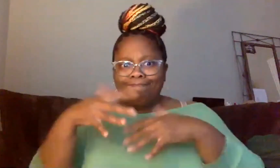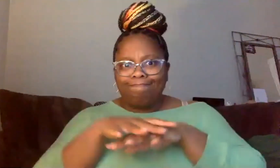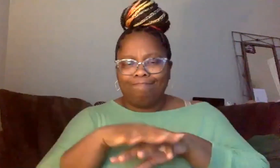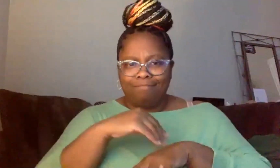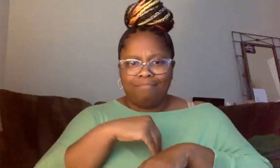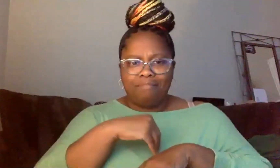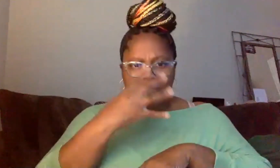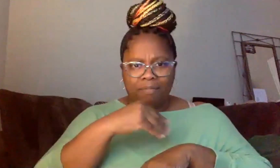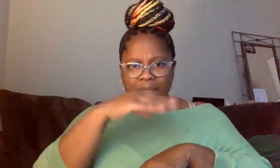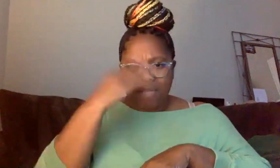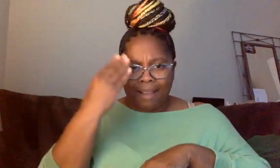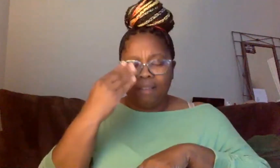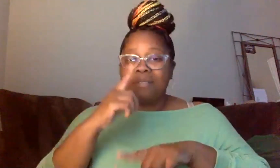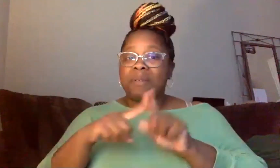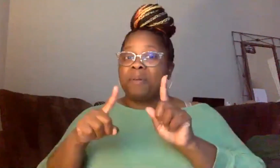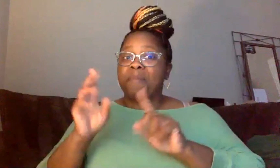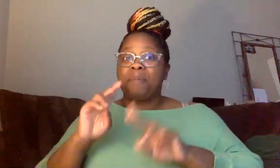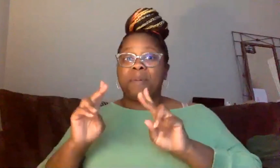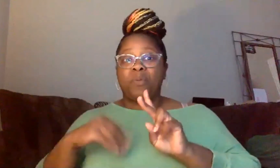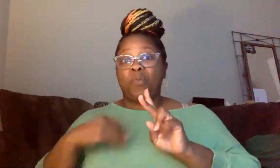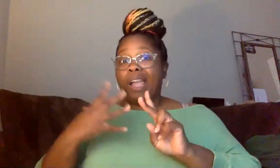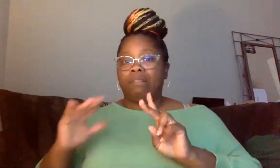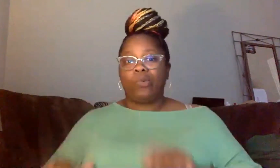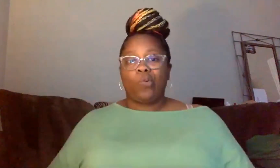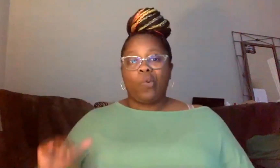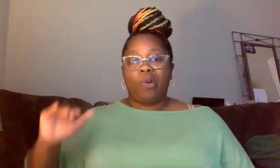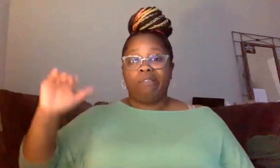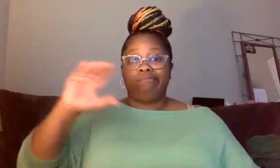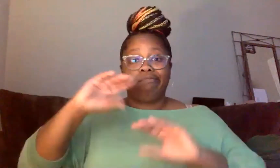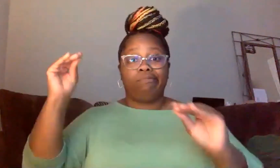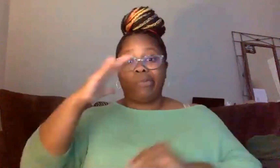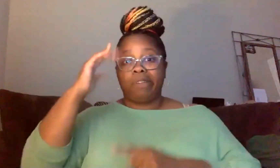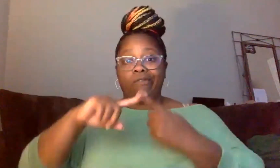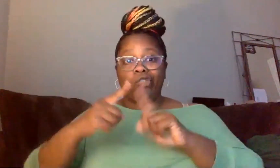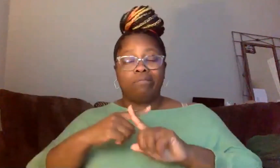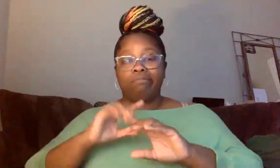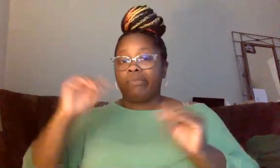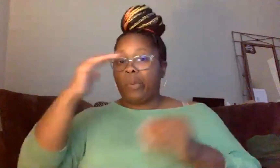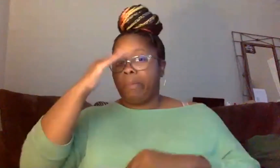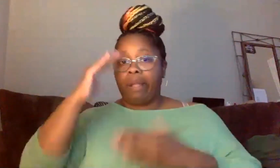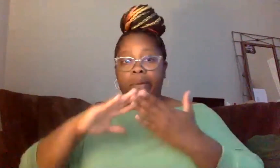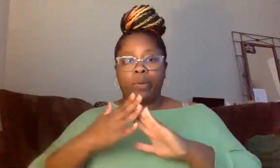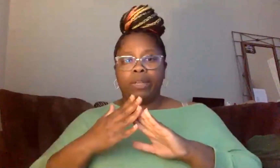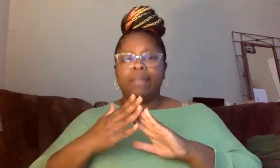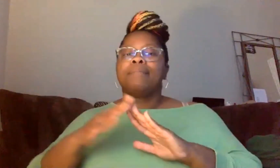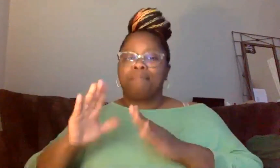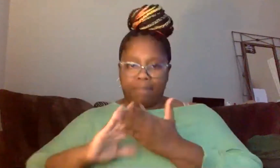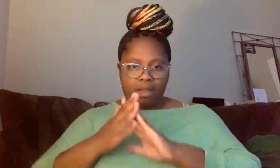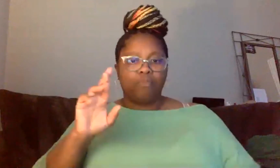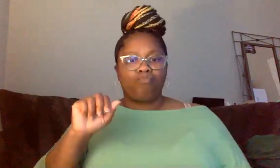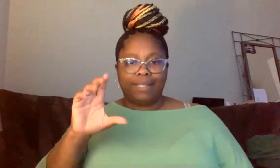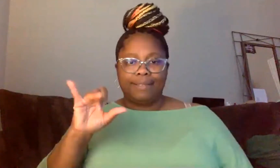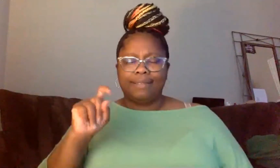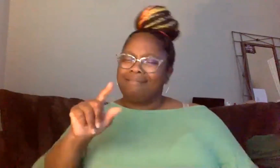Black community, and they grow up to be racist and oppressors. And so I just wanted to say that to the students, stay educated, keep doing what you're doing.